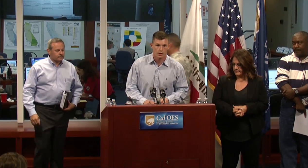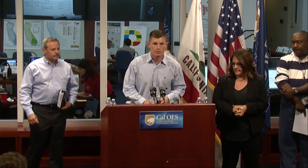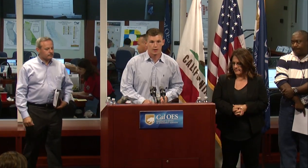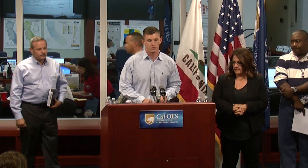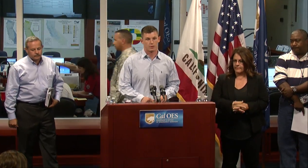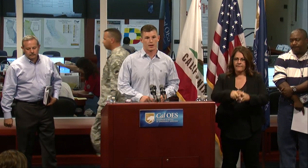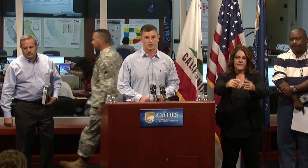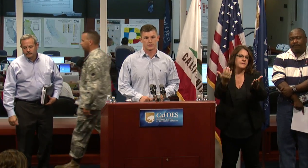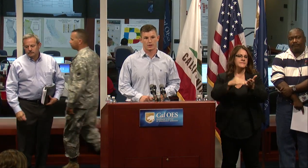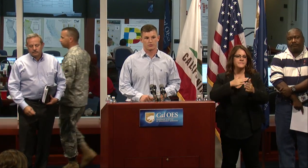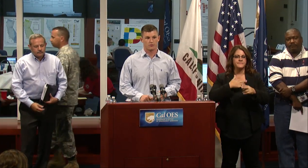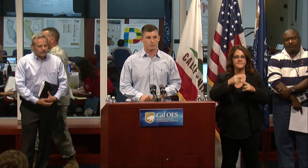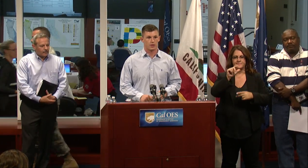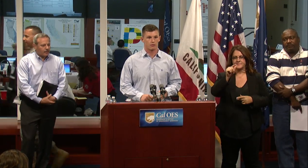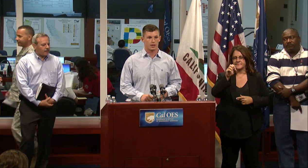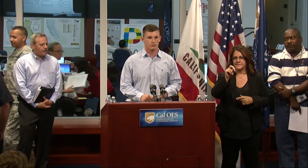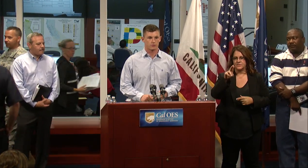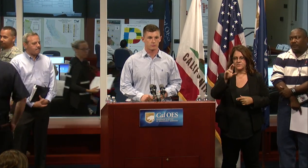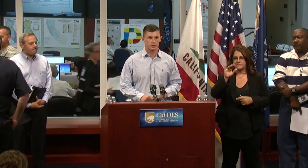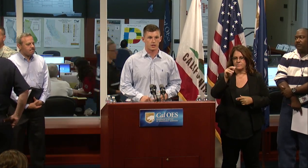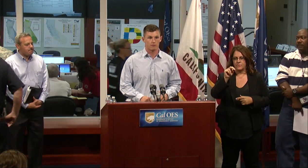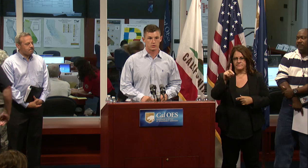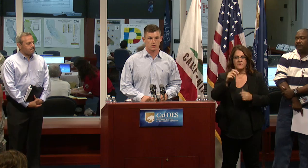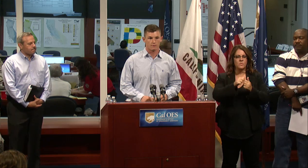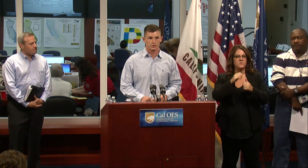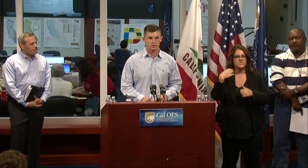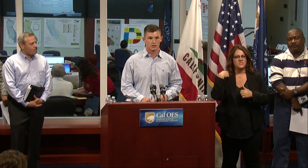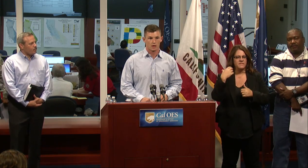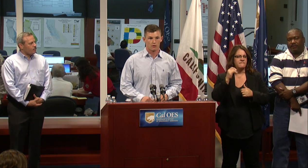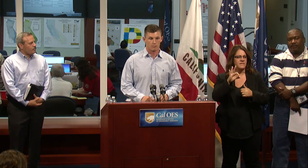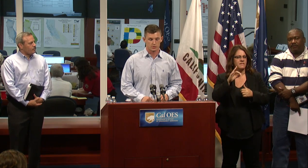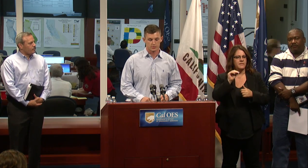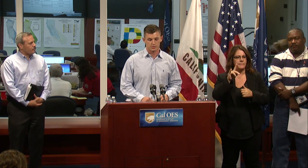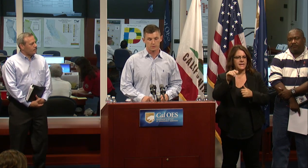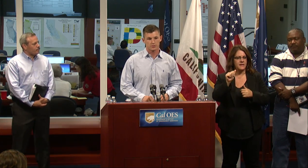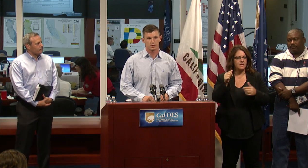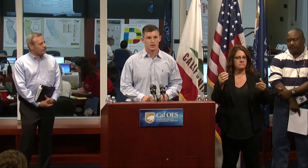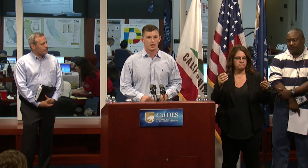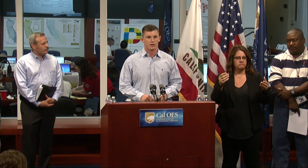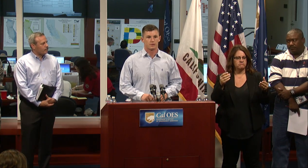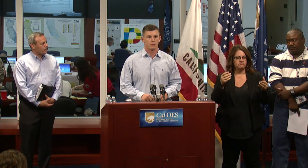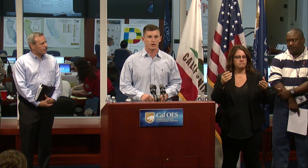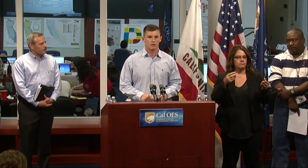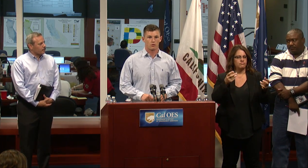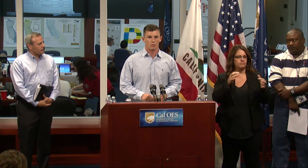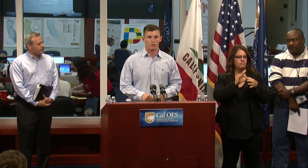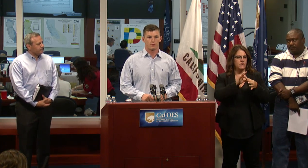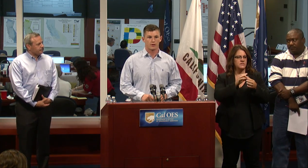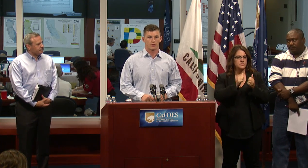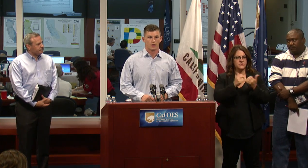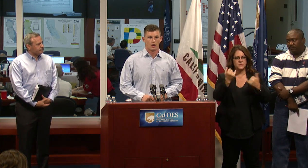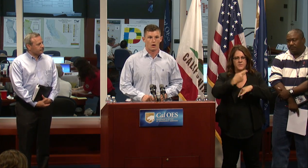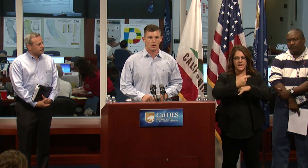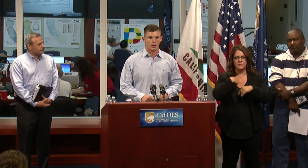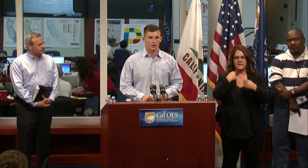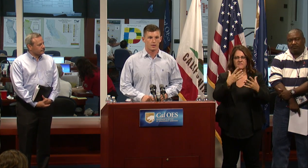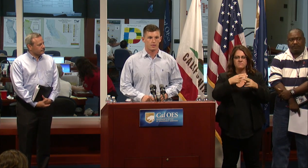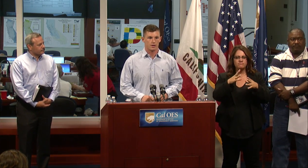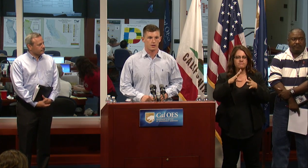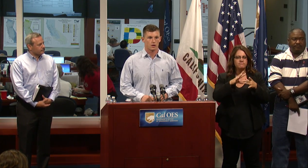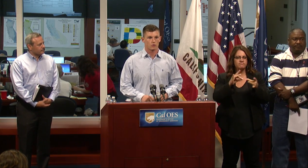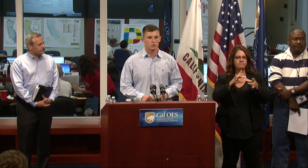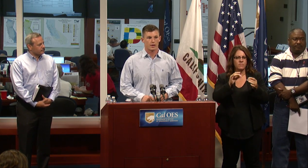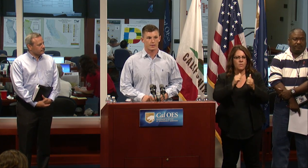So again, my name is Brad Alexander, Chief of Media Relations with the Governor's Office of Emergency Services. Today we're going to give you a briefing on